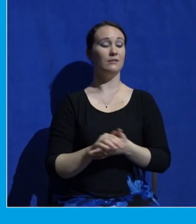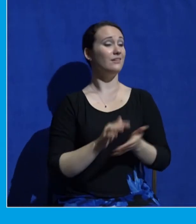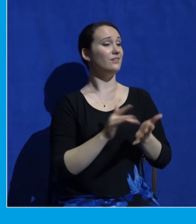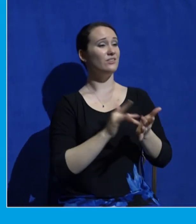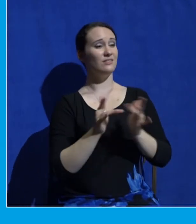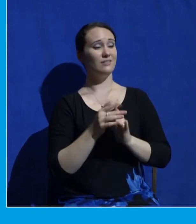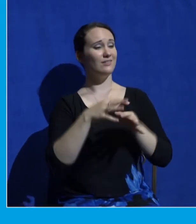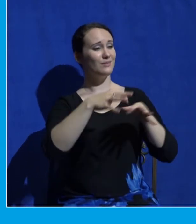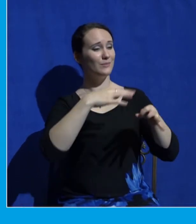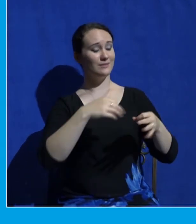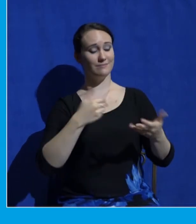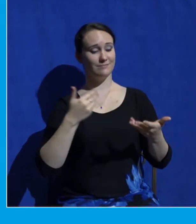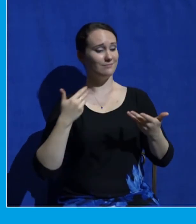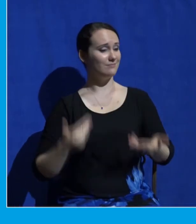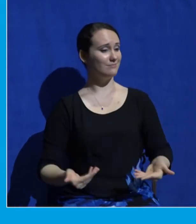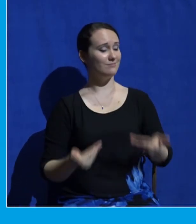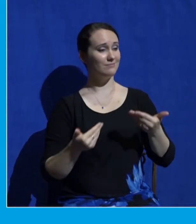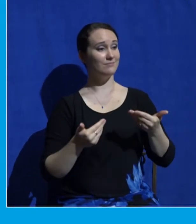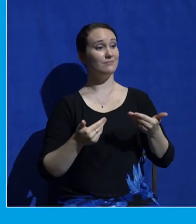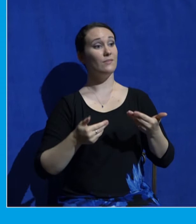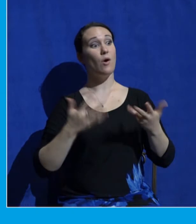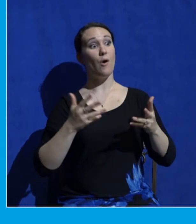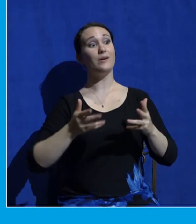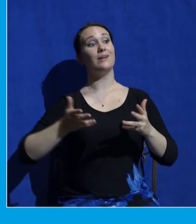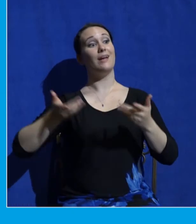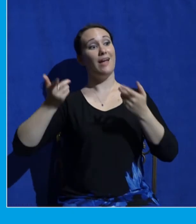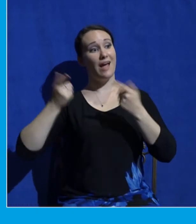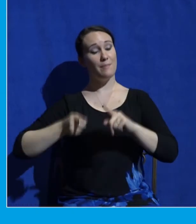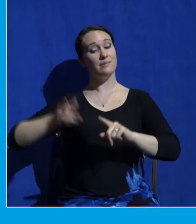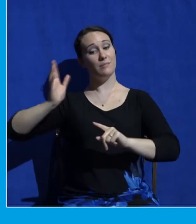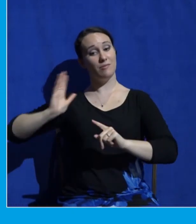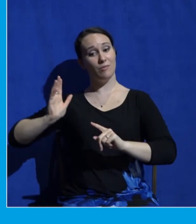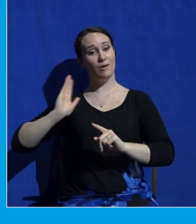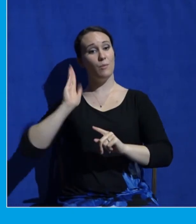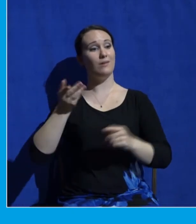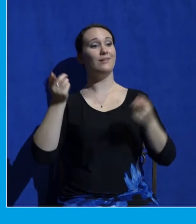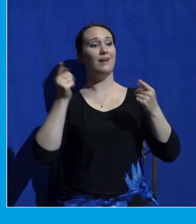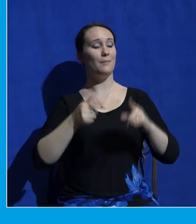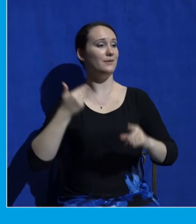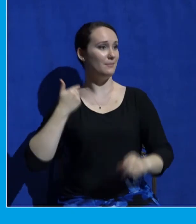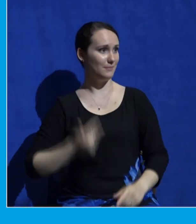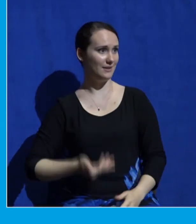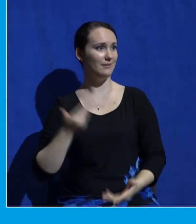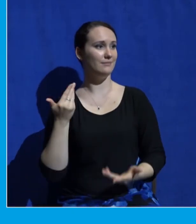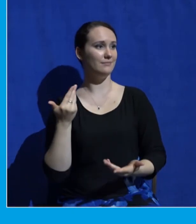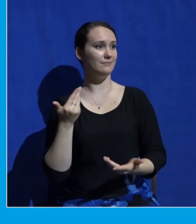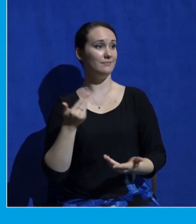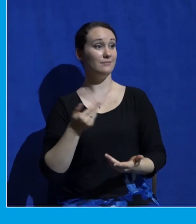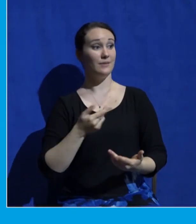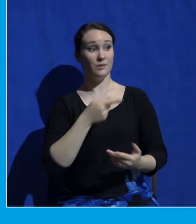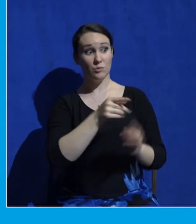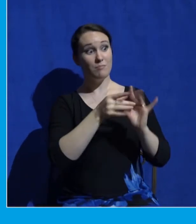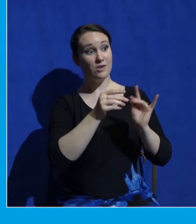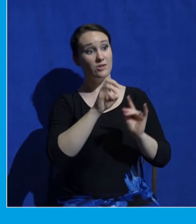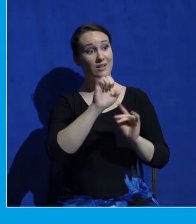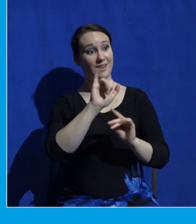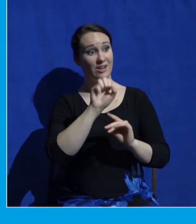who follows me. And it's what happened to those who came before me, including Elijah. So, interesting note here,